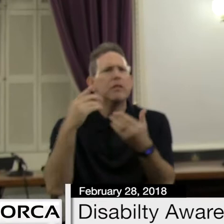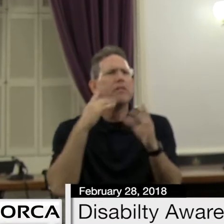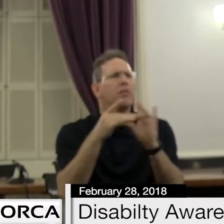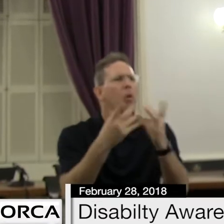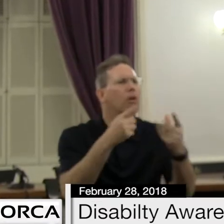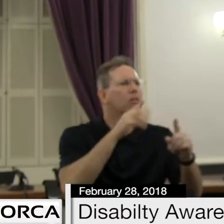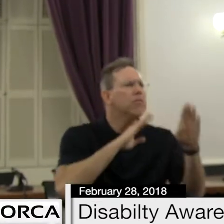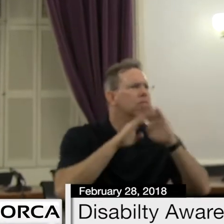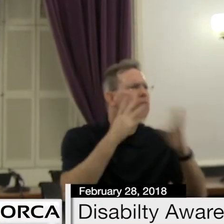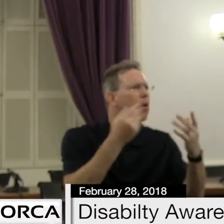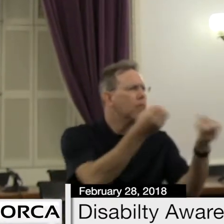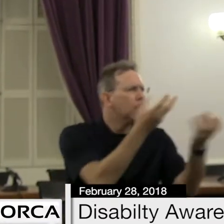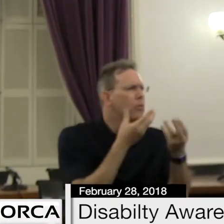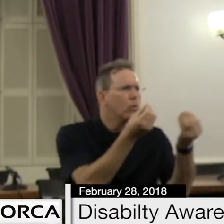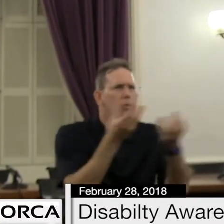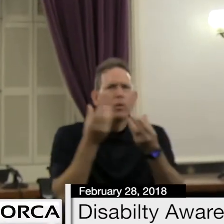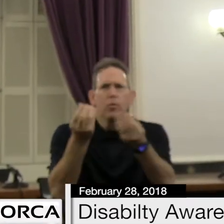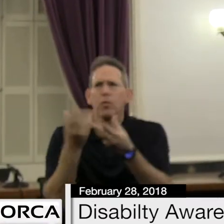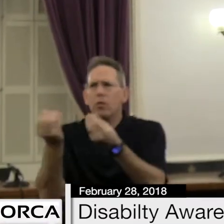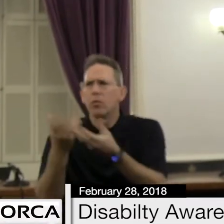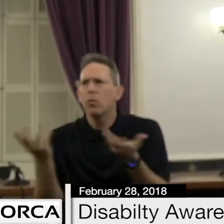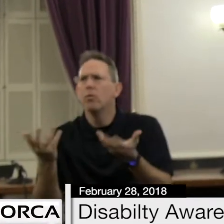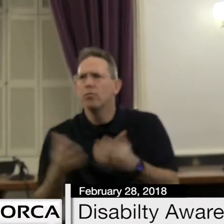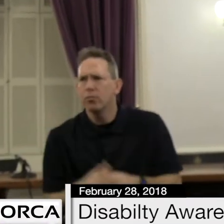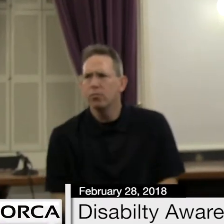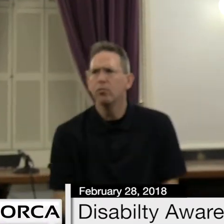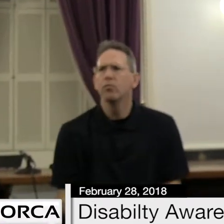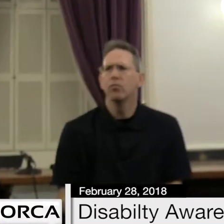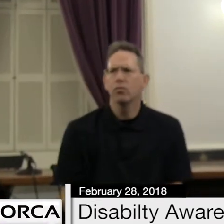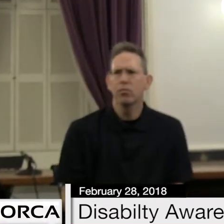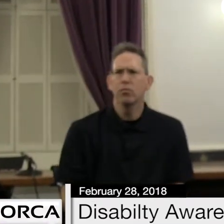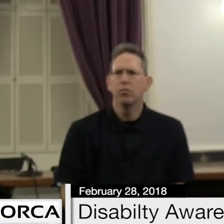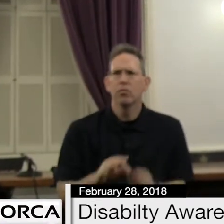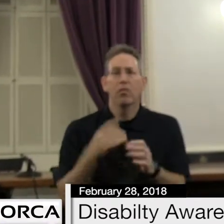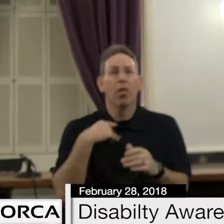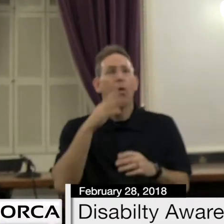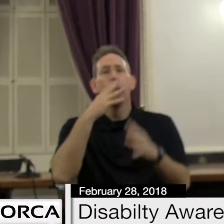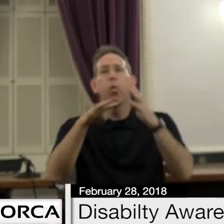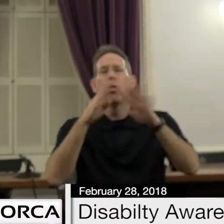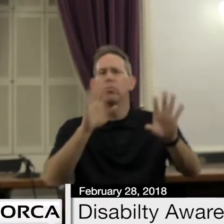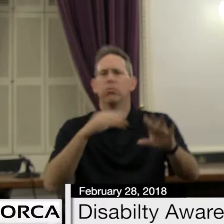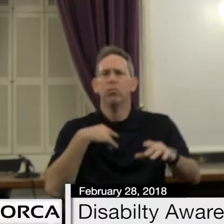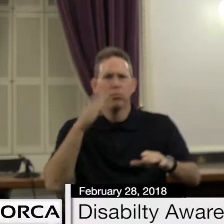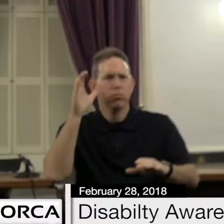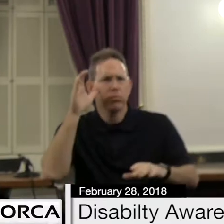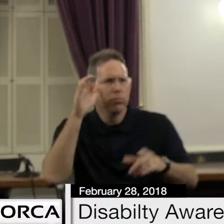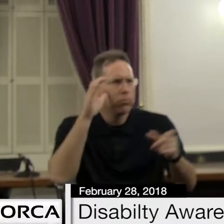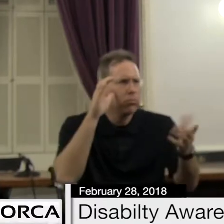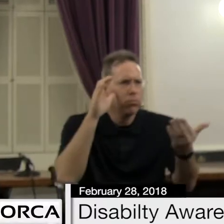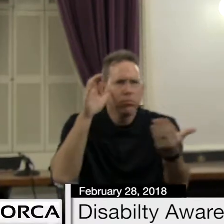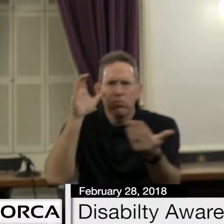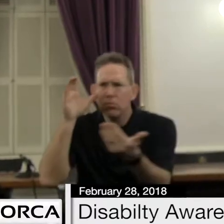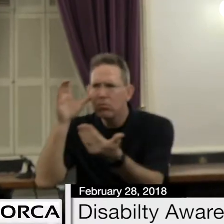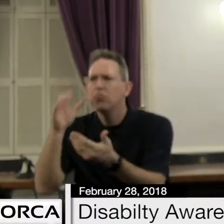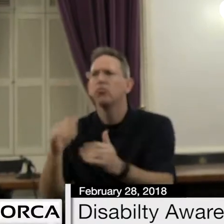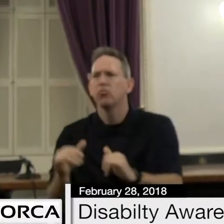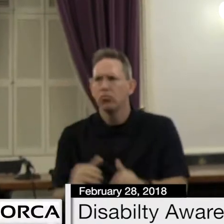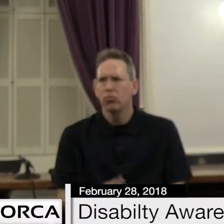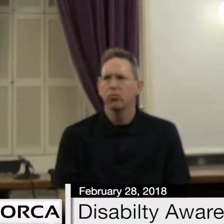we will not leave behind. But when we level fund services, when we cut